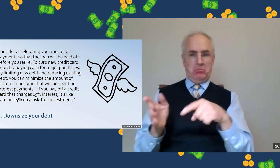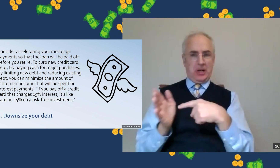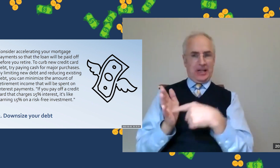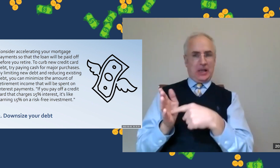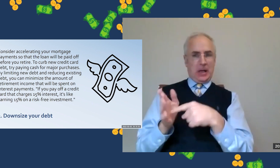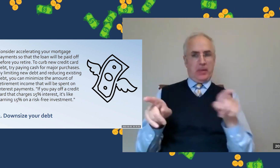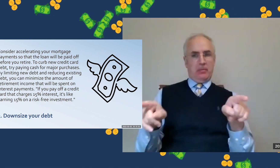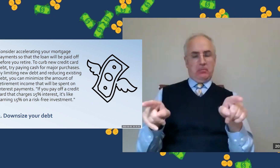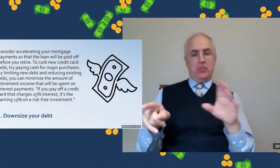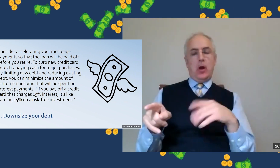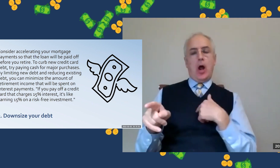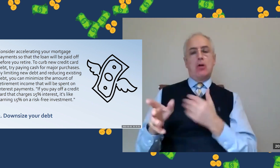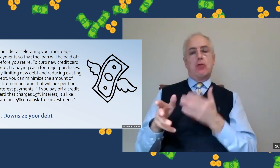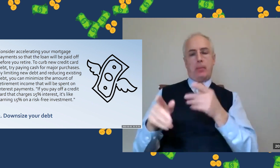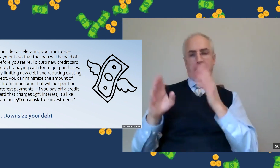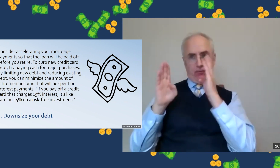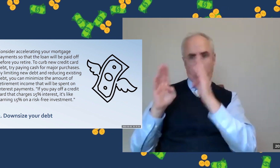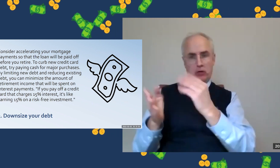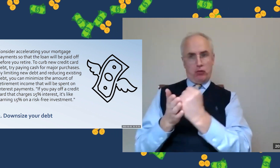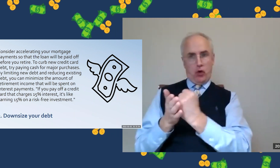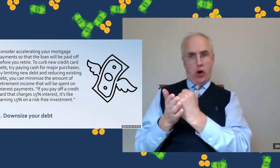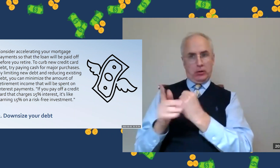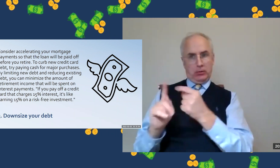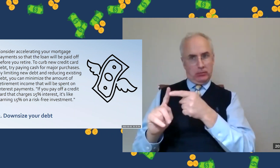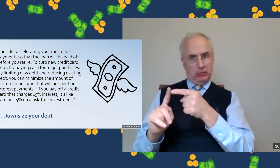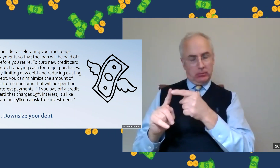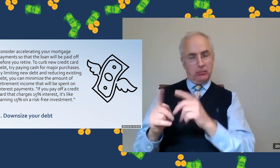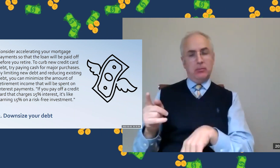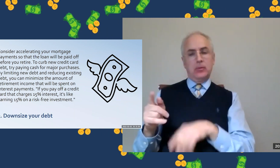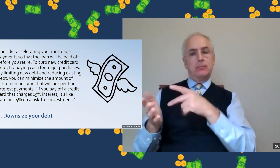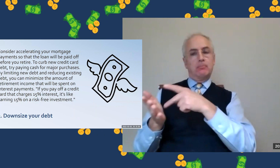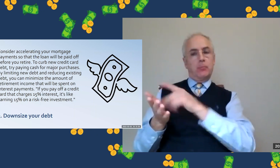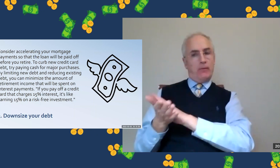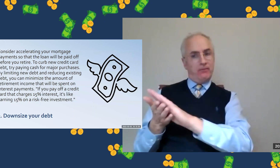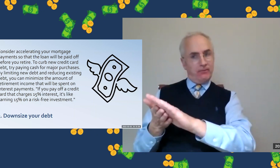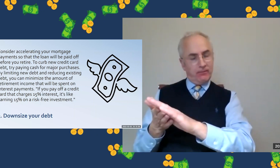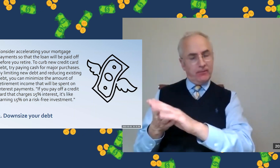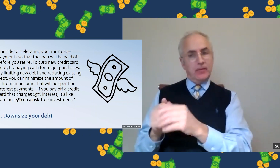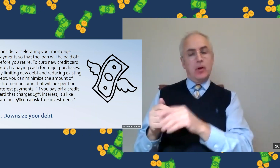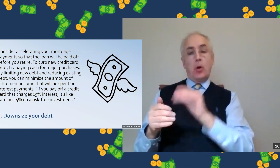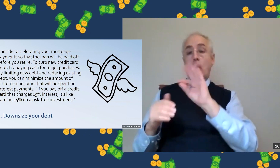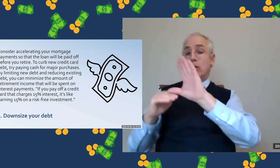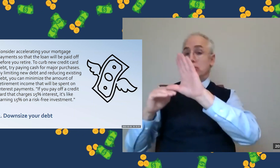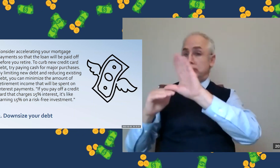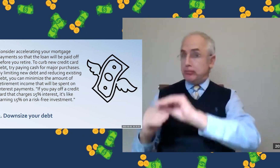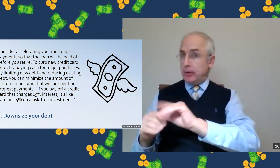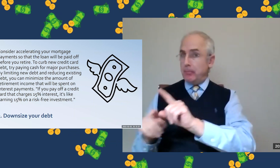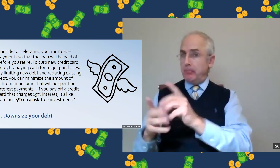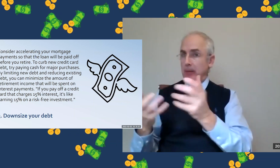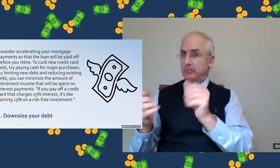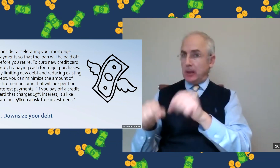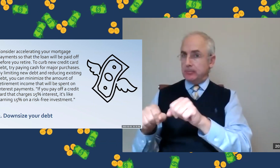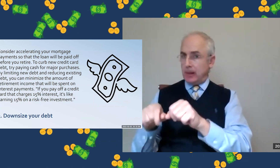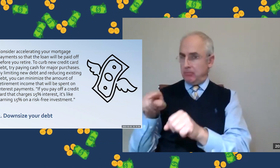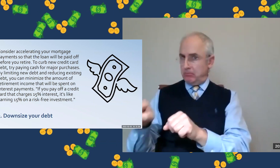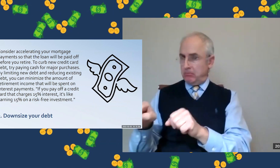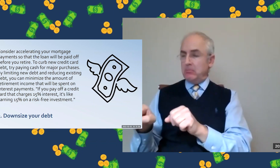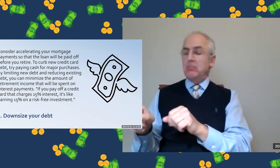A credit card though would be considered a bad debt. So we're going to focus on talking about credit cards, credit reports, and